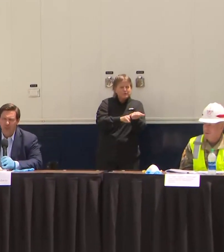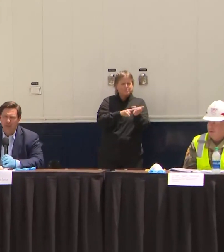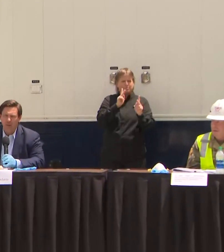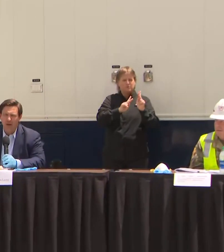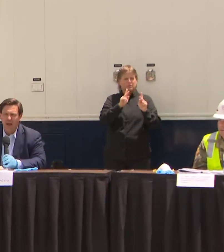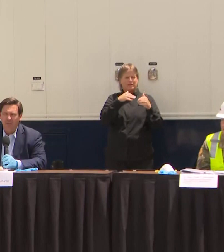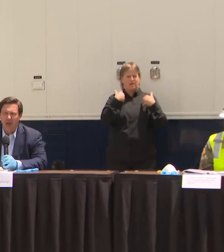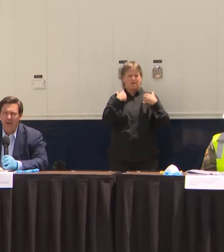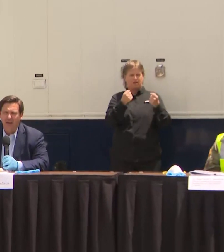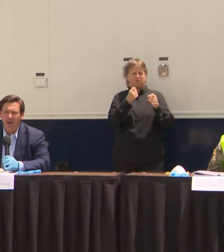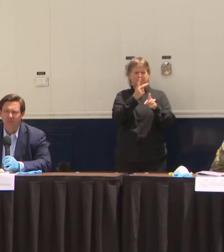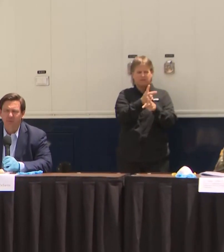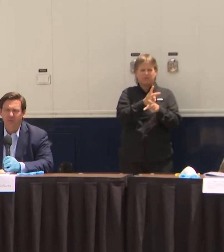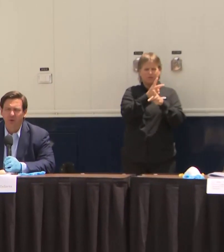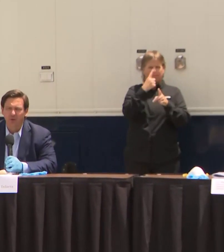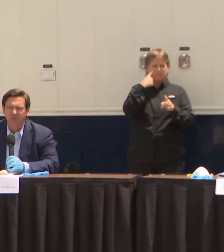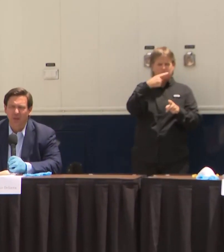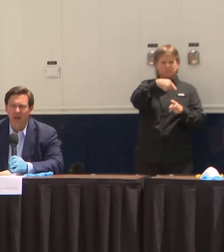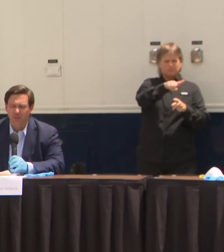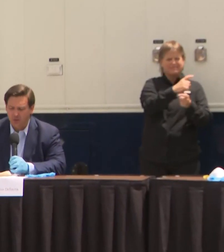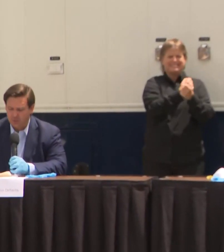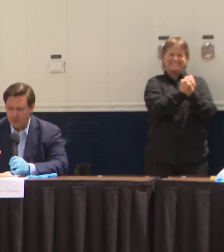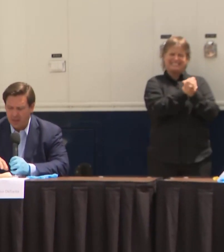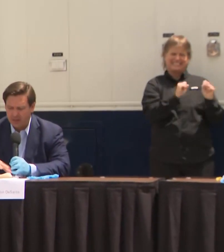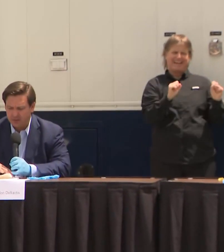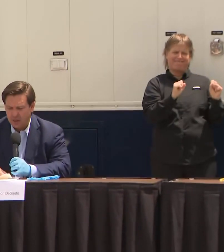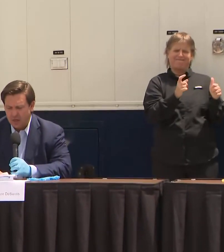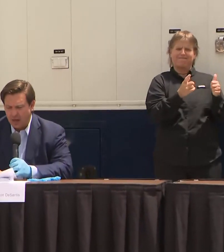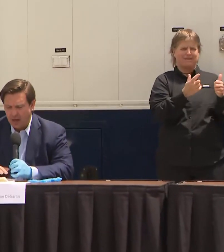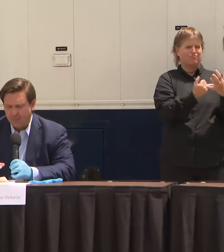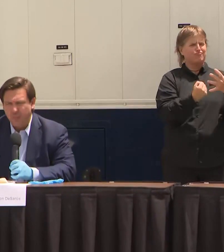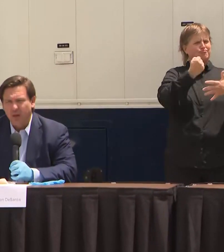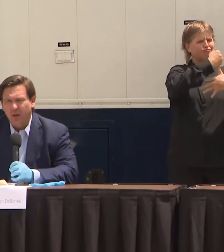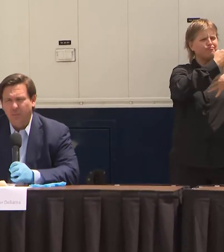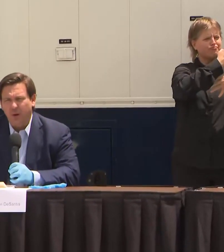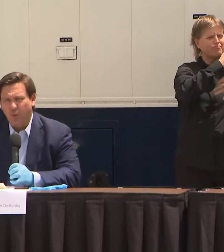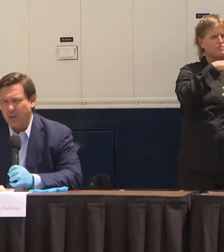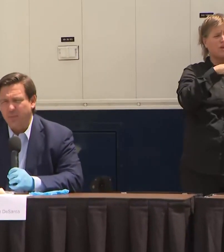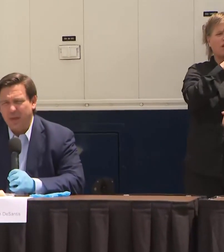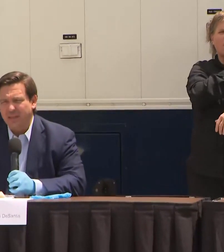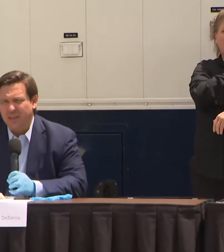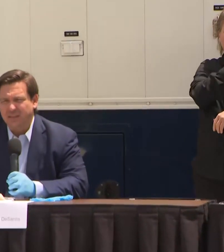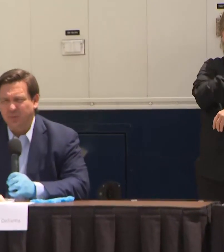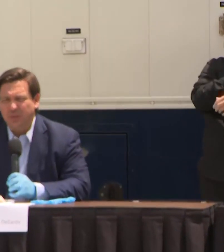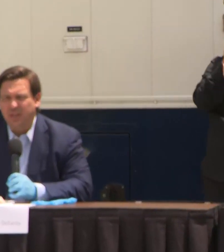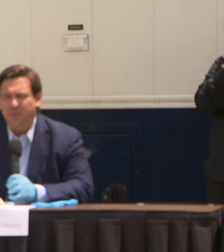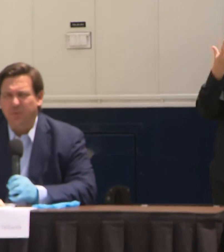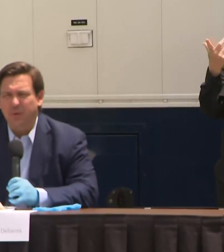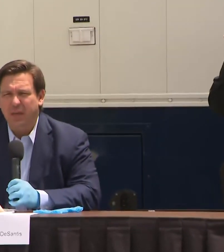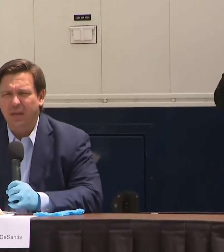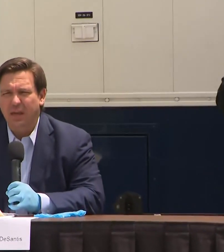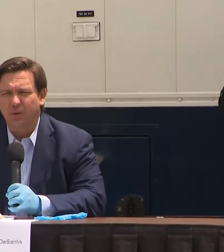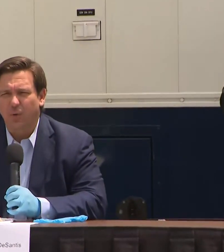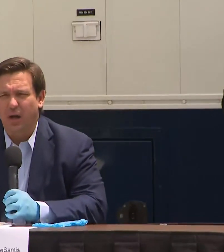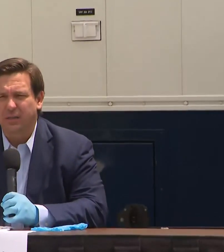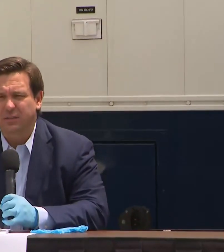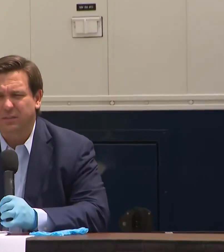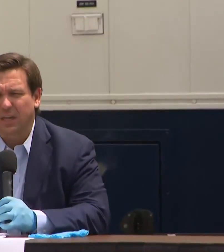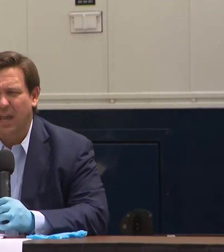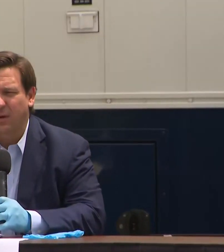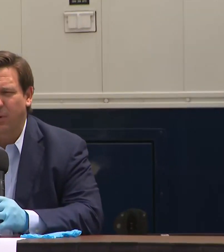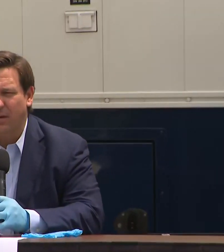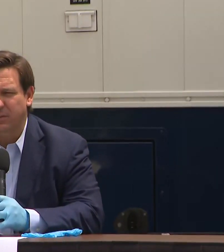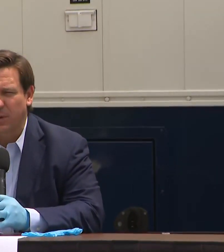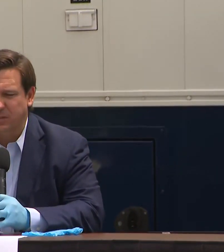I'll speak about how that fulfills those plans. But one of the main things that we did from the beginning was